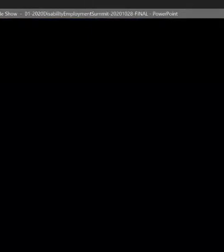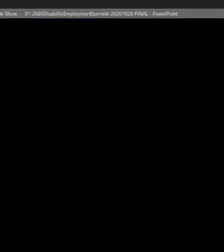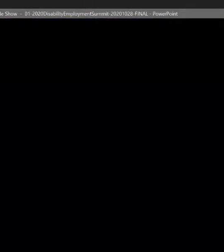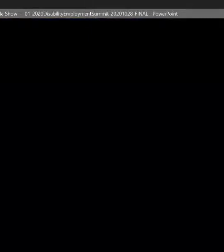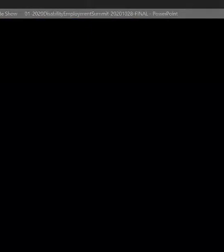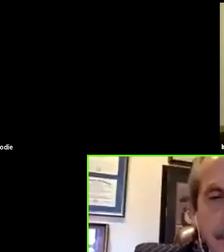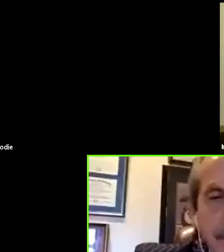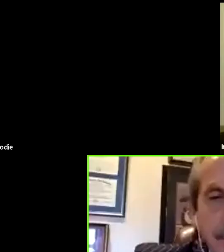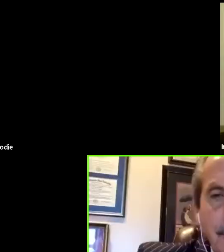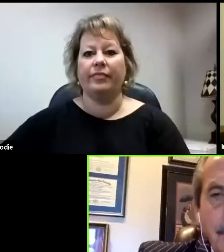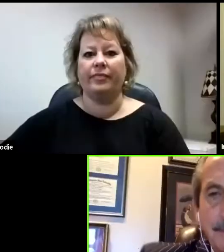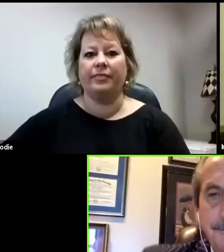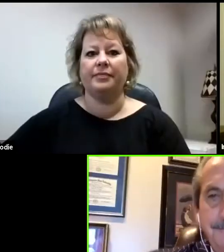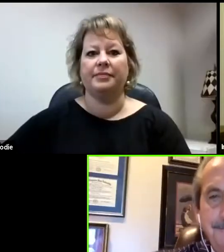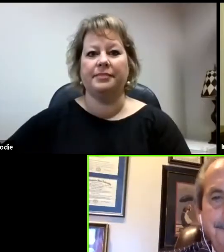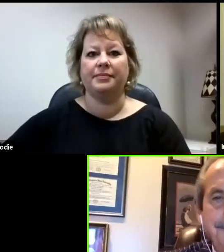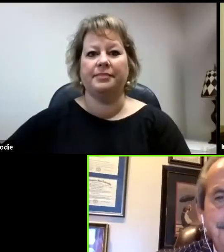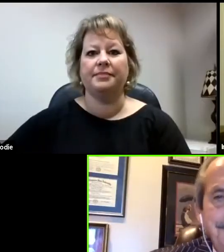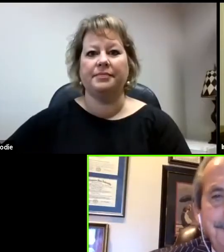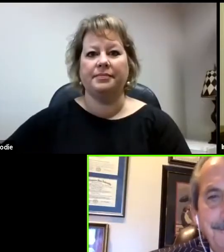Well, good afternoon, everyone.